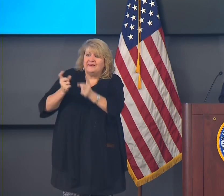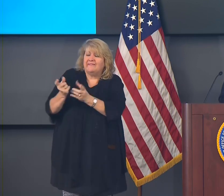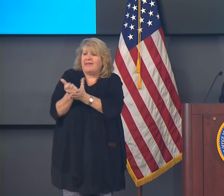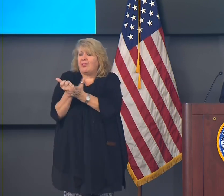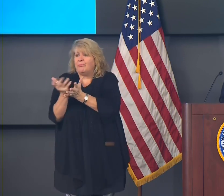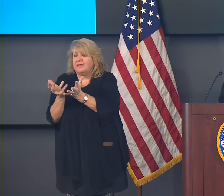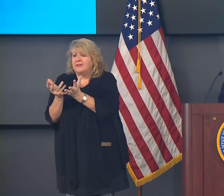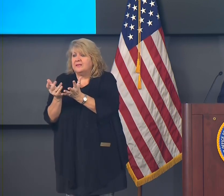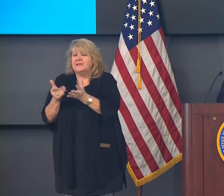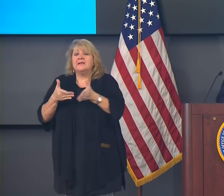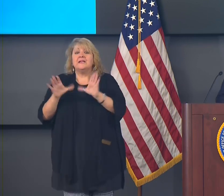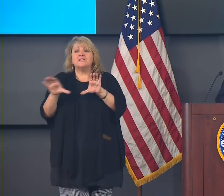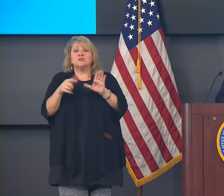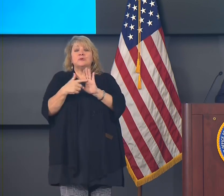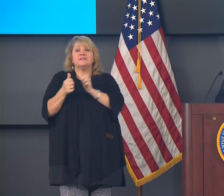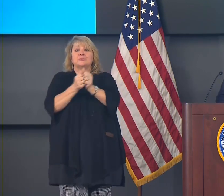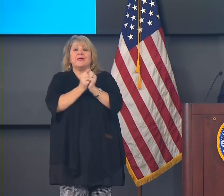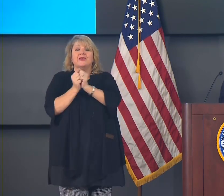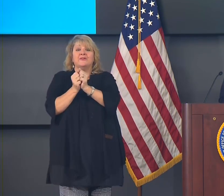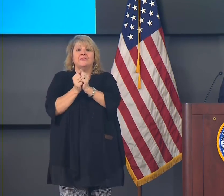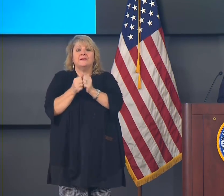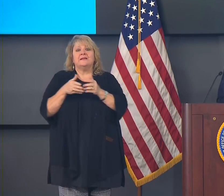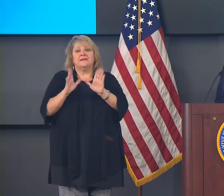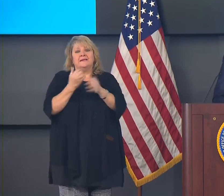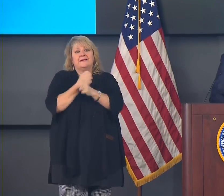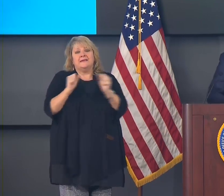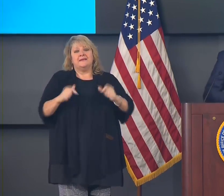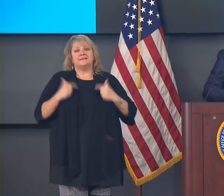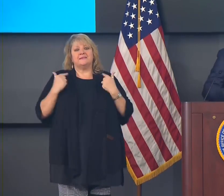Let's save lives. God bless and thank you.